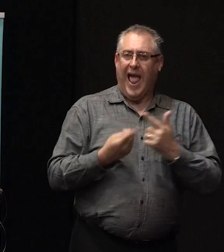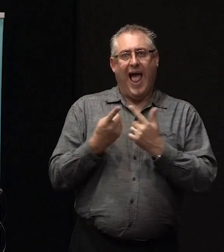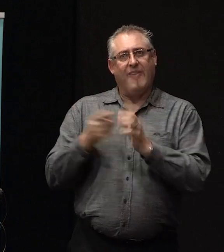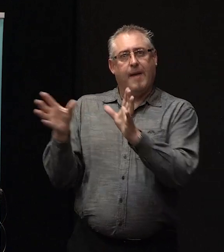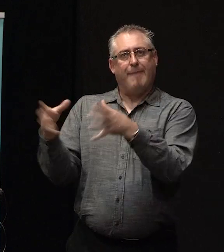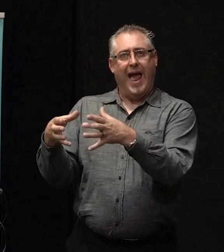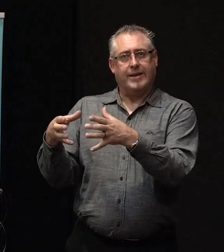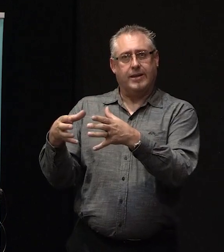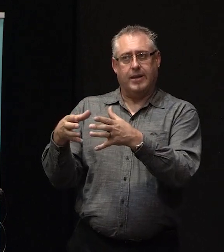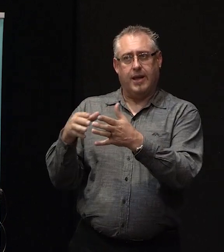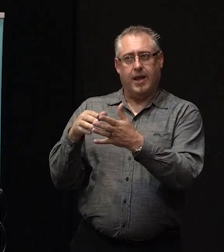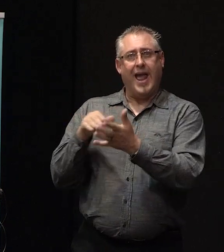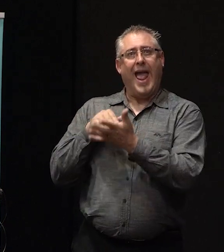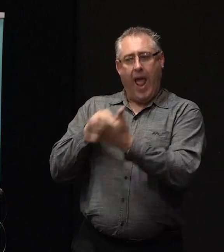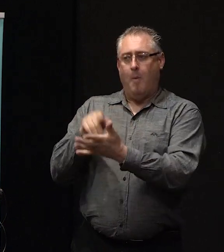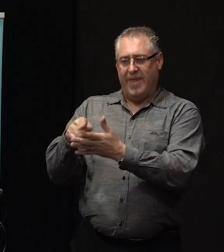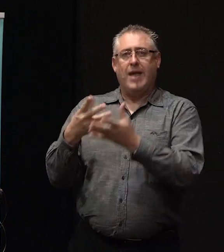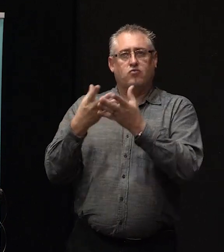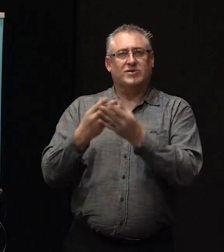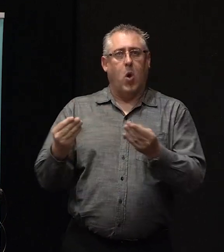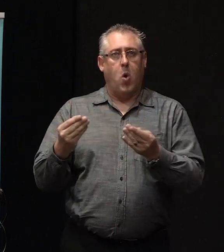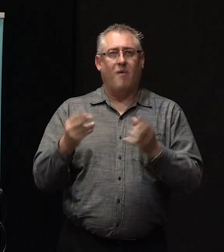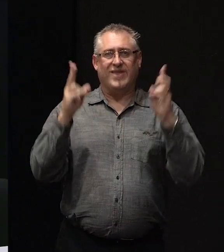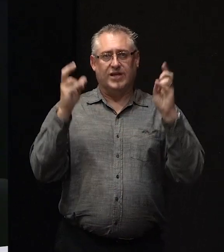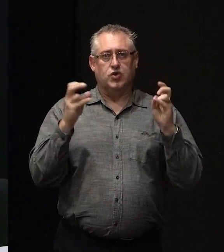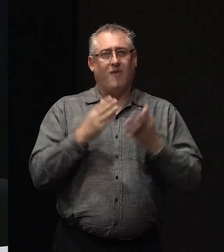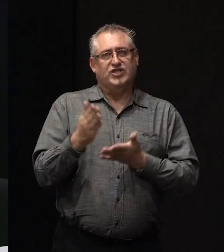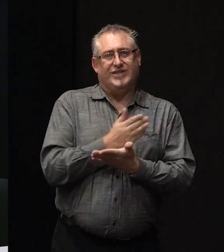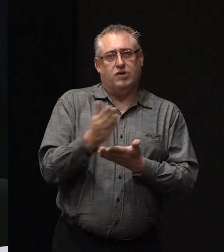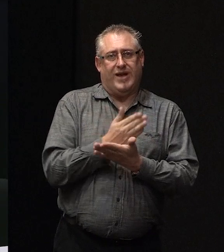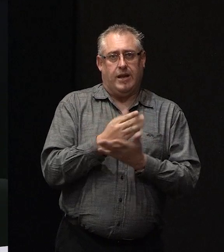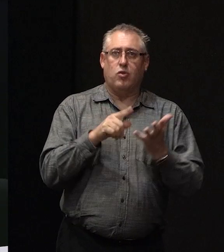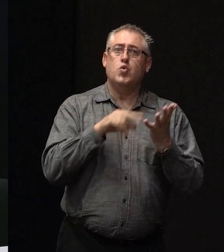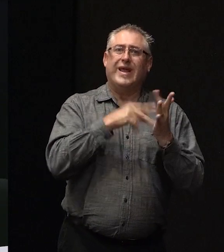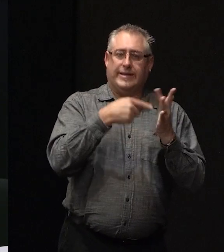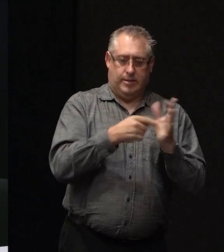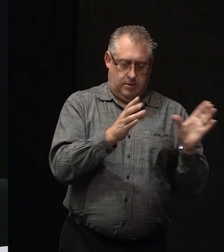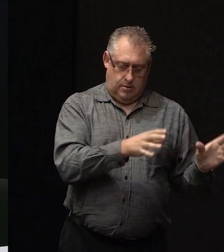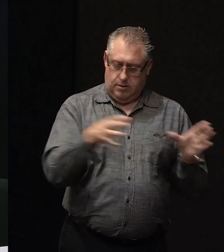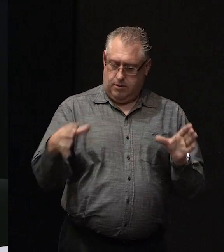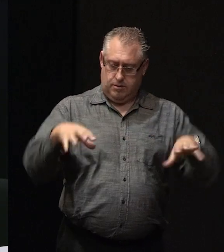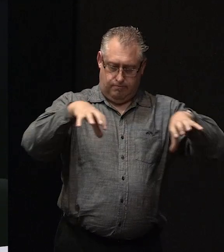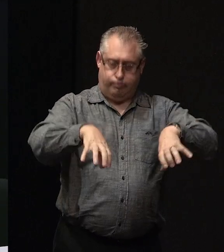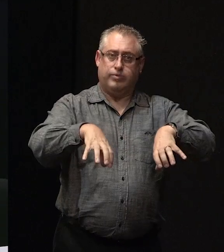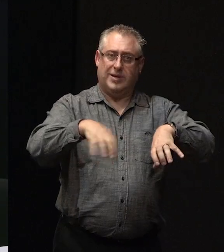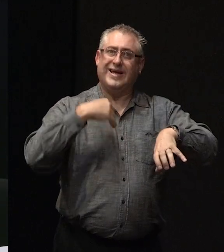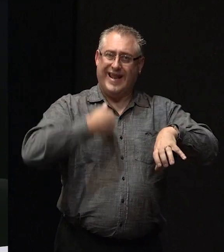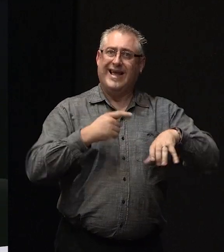help them resolve the issue of sharing a unit that needs rebuilding,